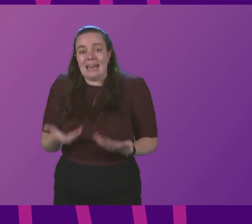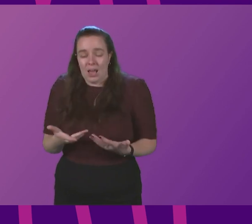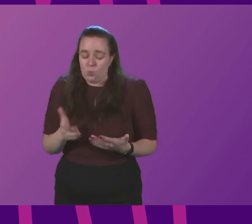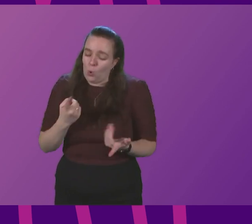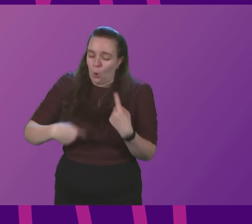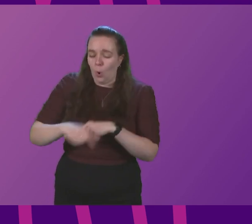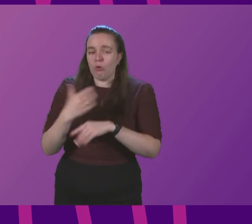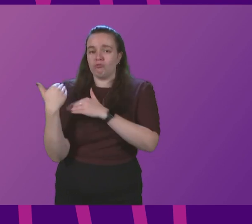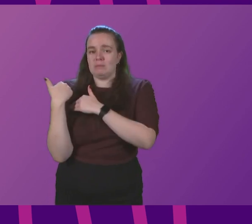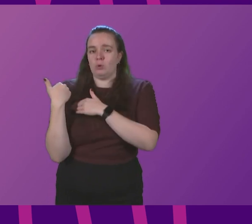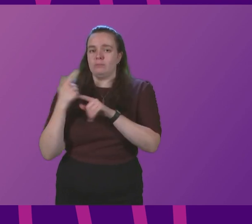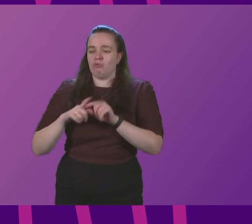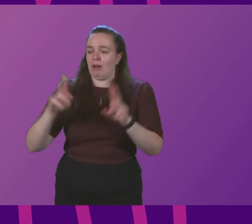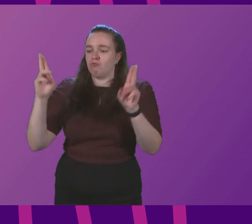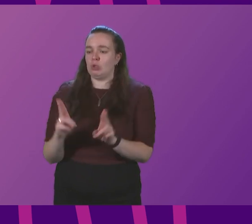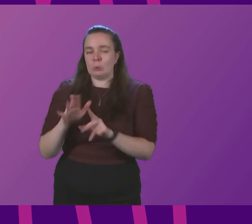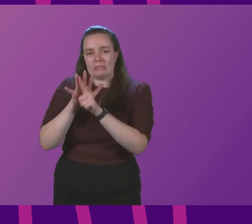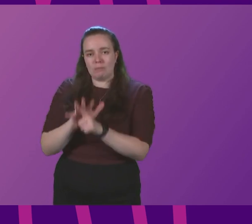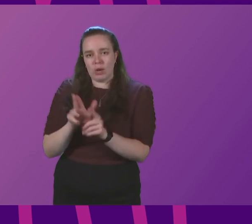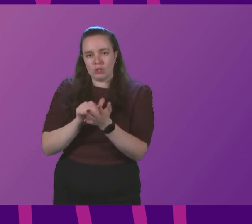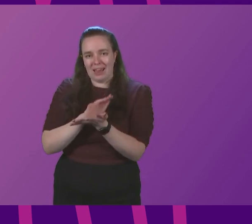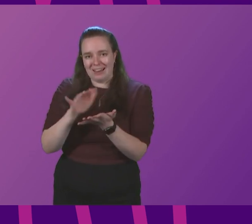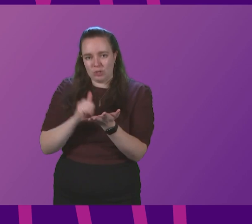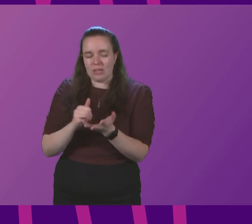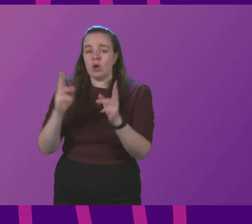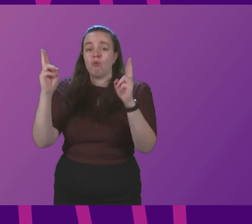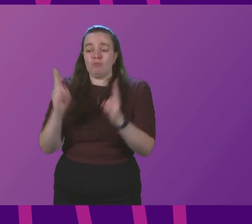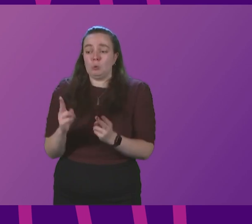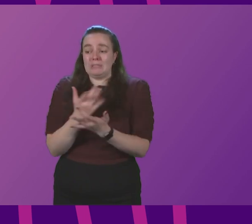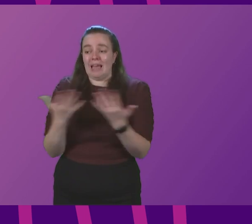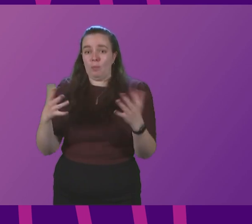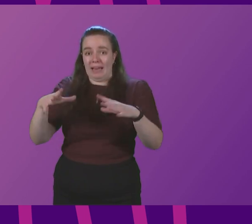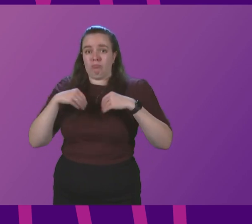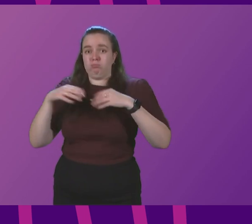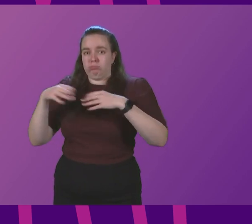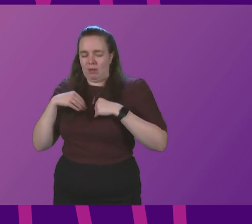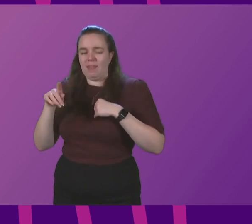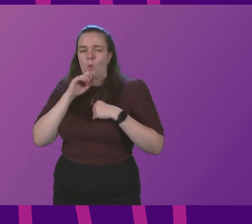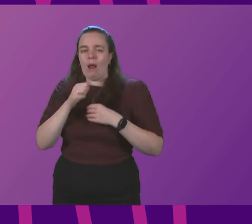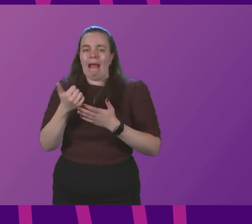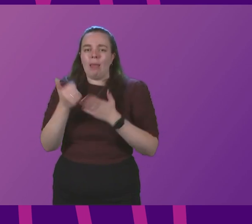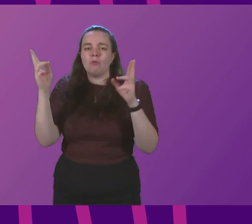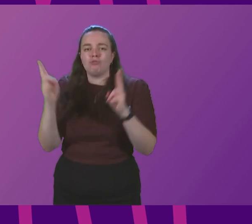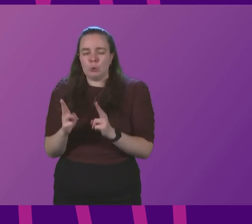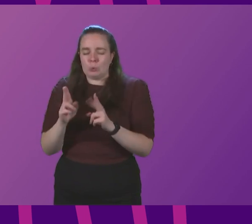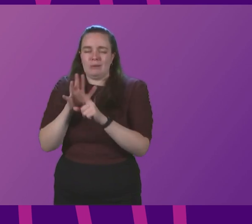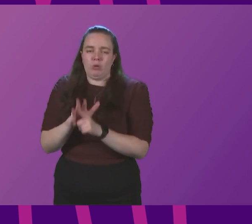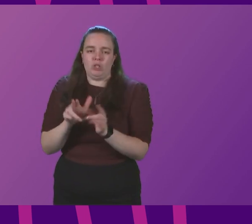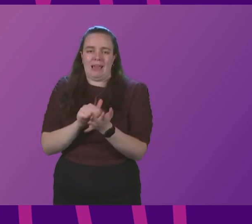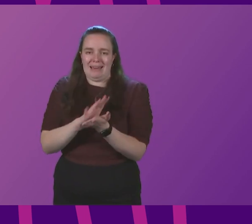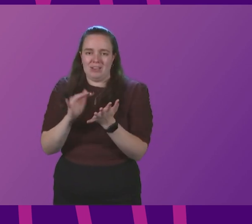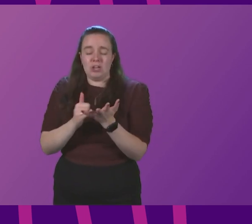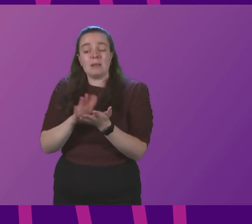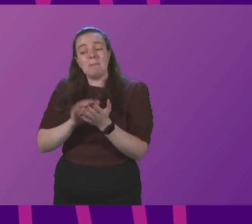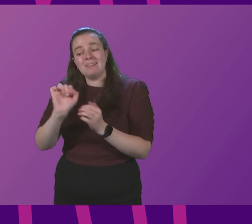a part to play to reduce that pressure, to reduce the number of cases overall. that will help reduce the pressure on the NHS and allow the NHS